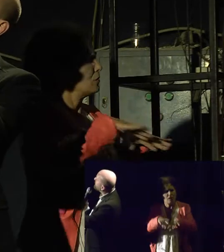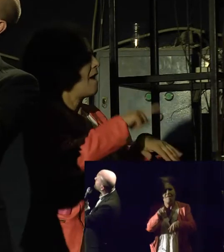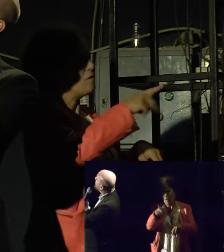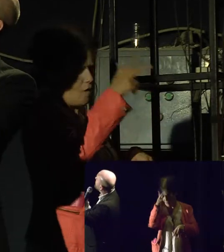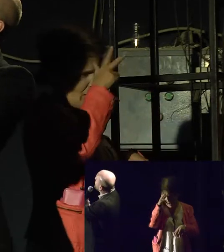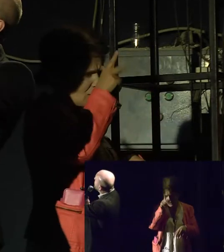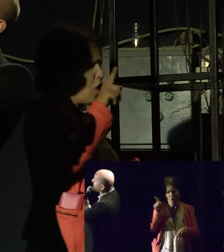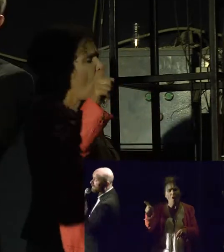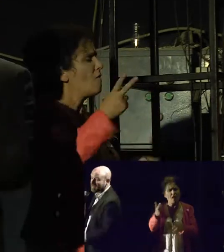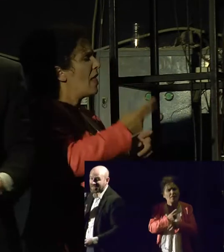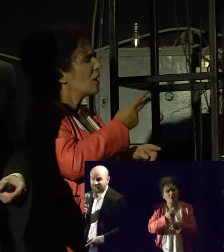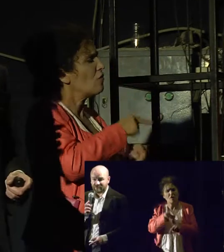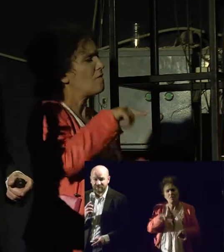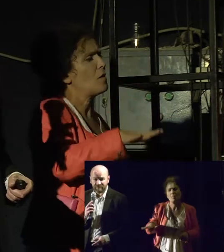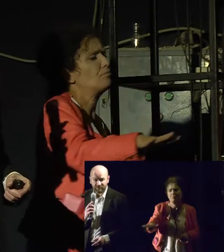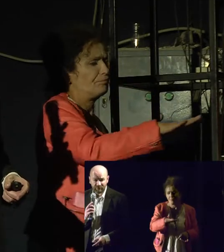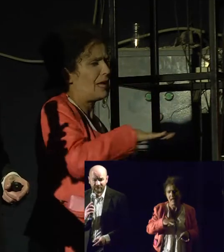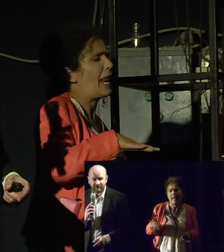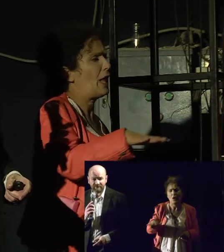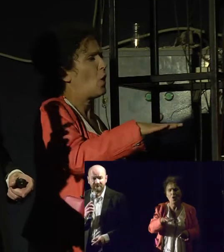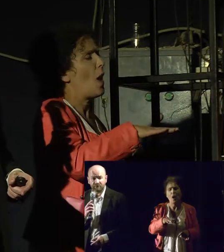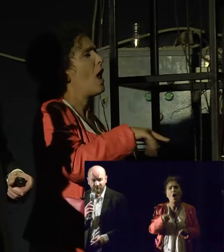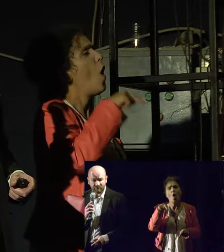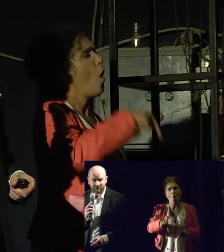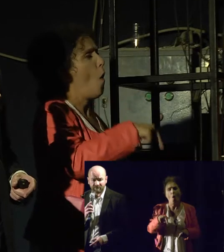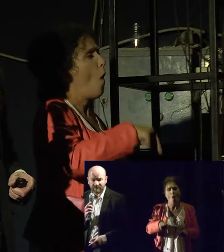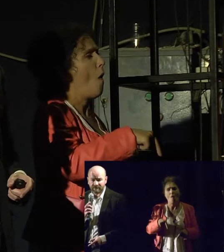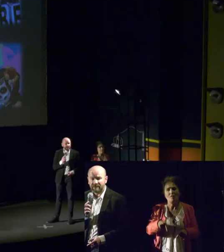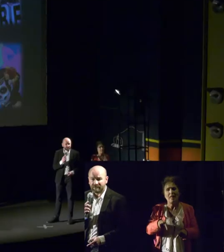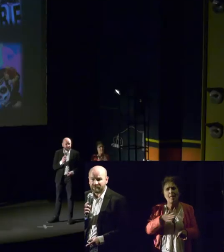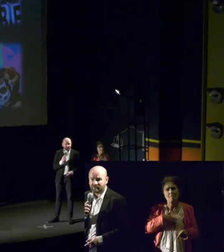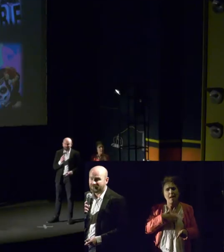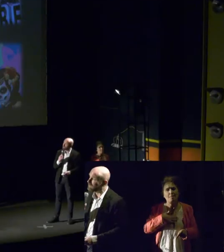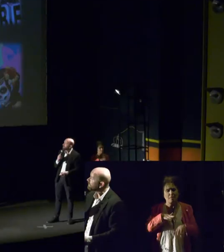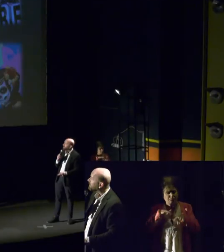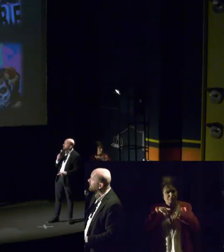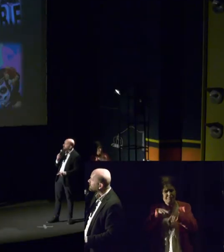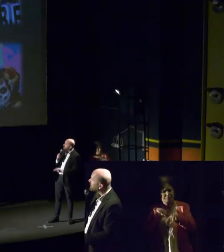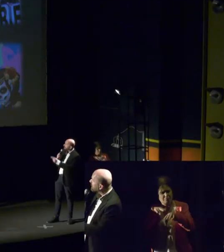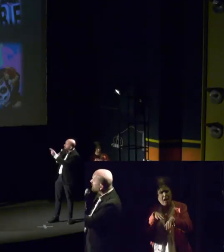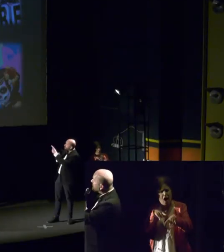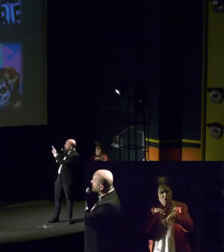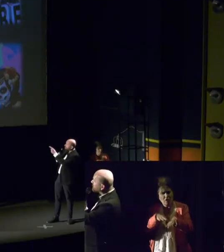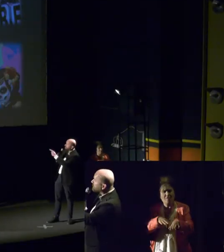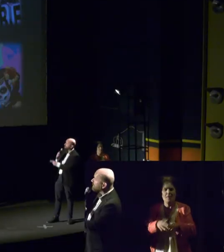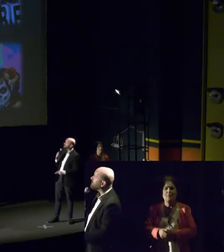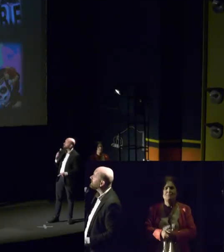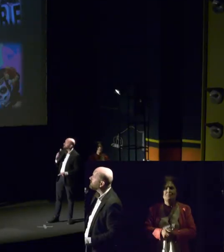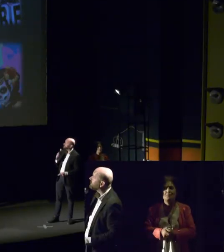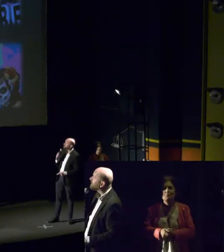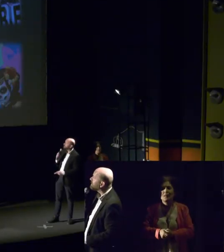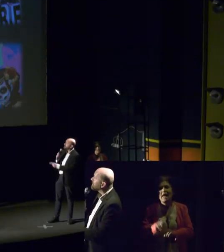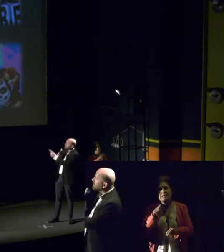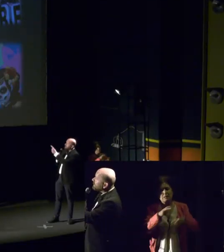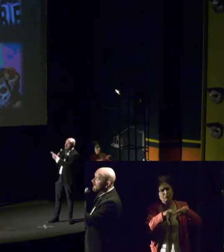we have up there the black marches in Poland against the total abortion ban. I'm sure you're familiar with that. And then closer to this